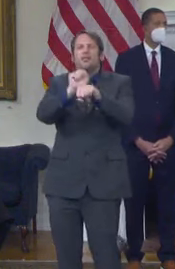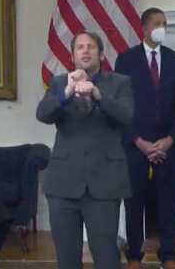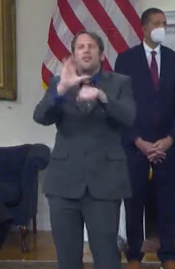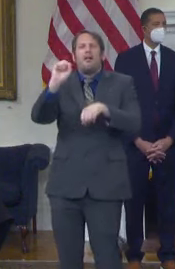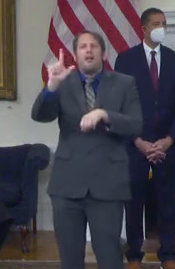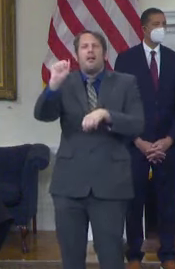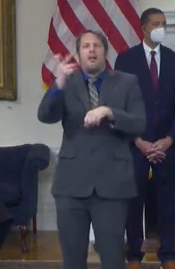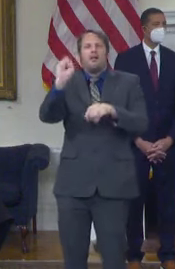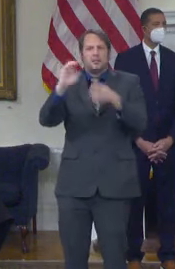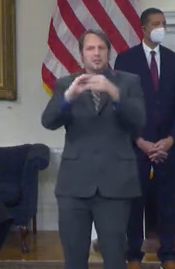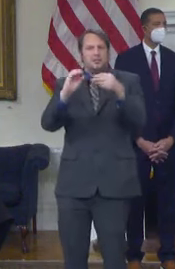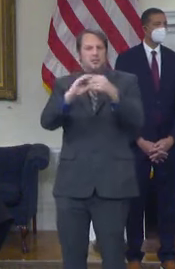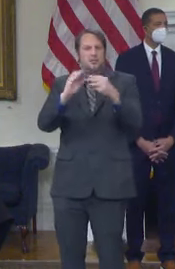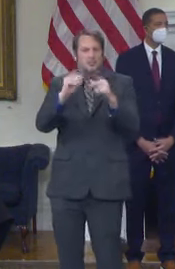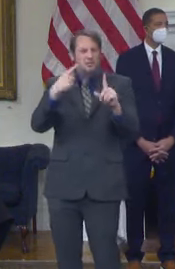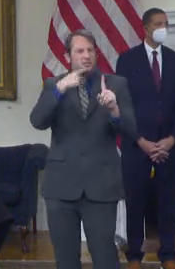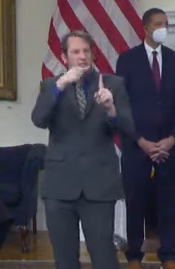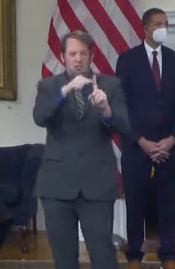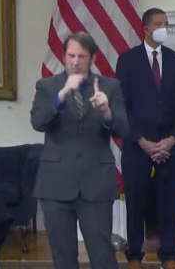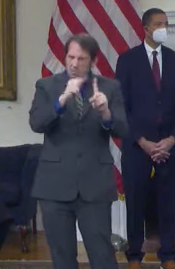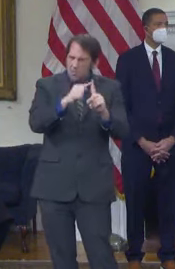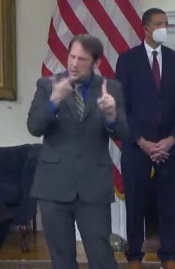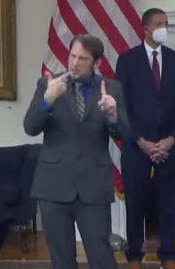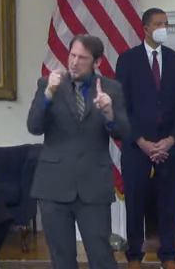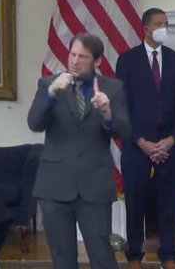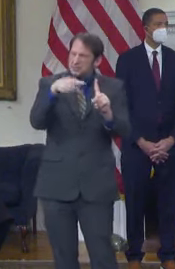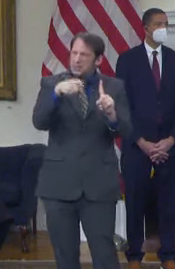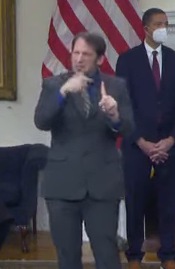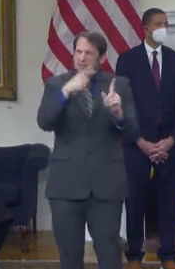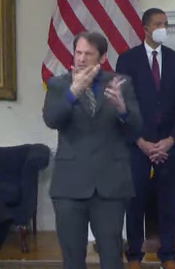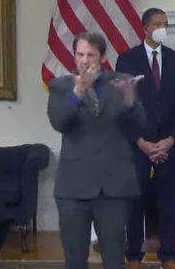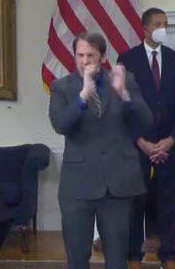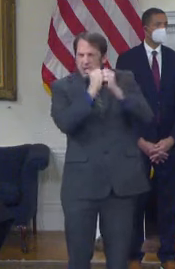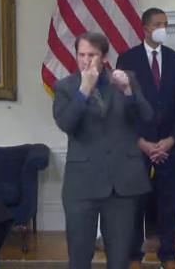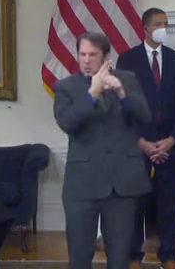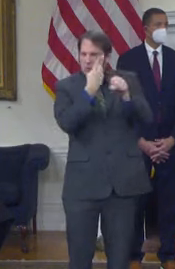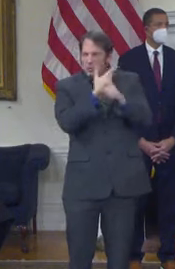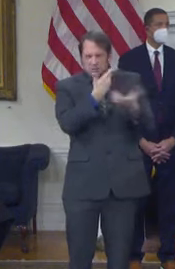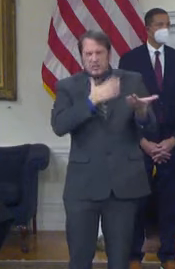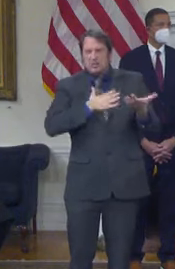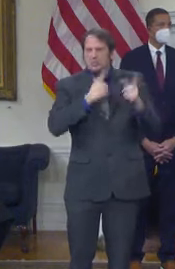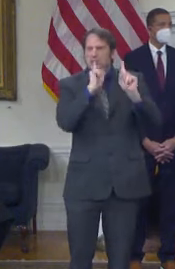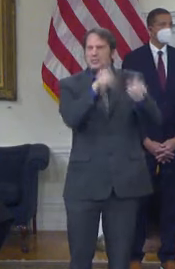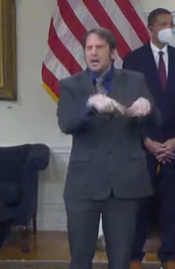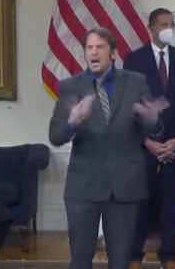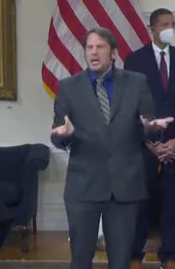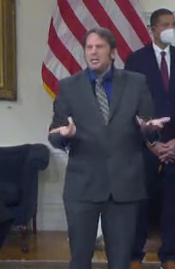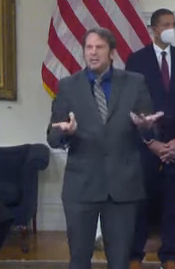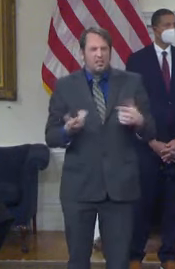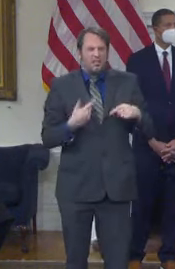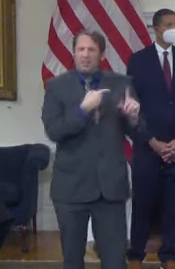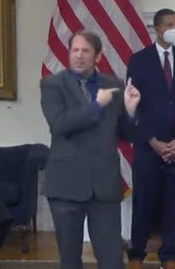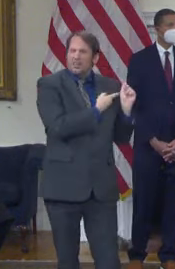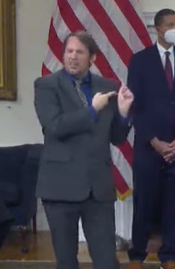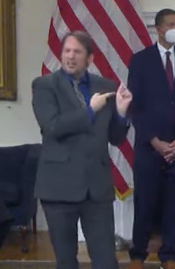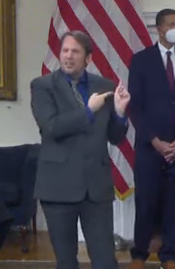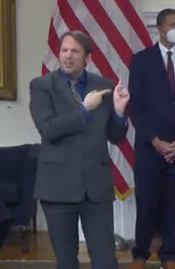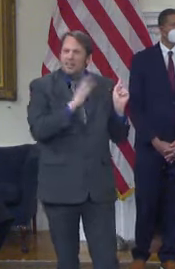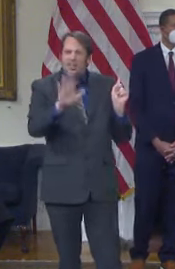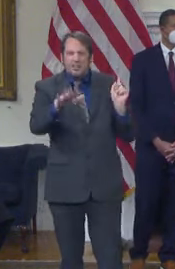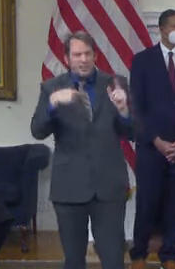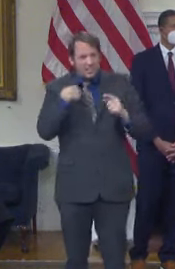Well, that's exactly what we have been doing for two years, and that's the Relief Act that I introduced last year as emergency